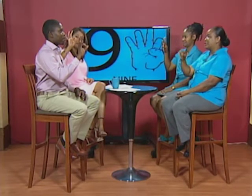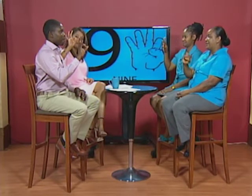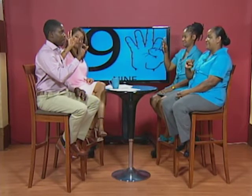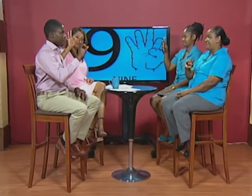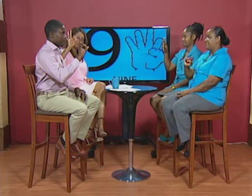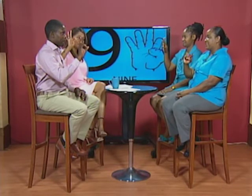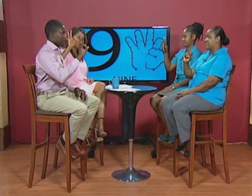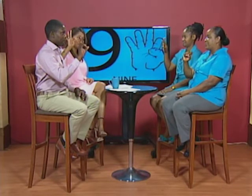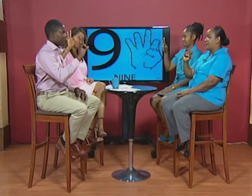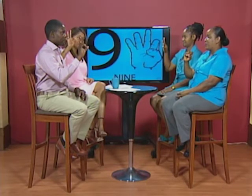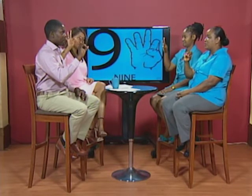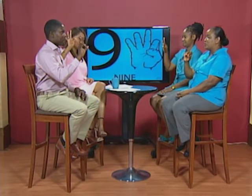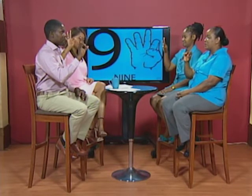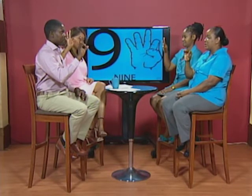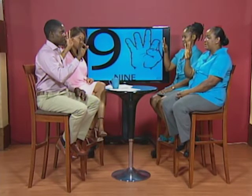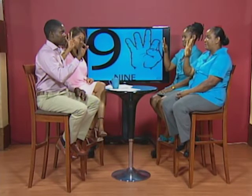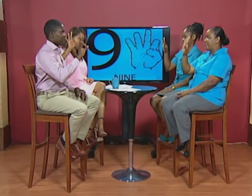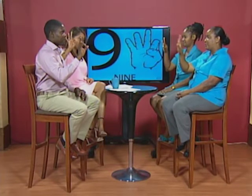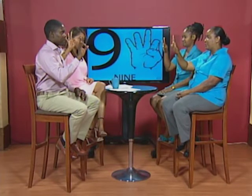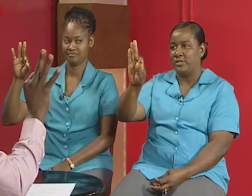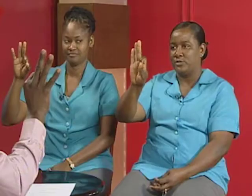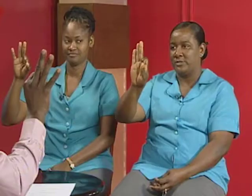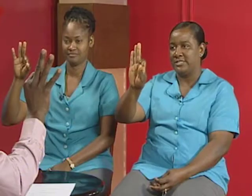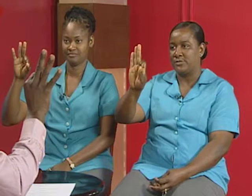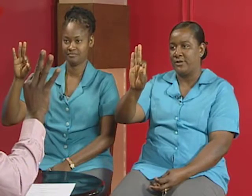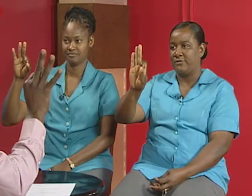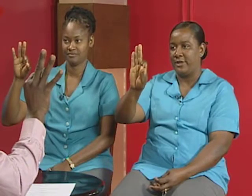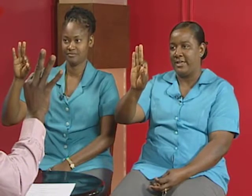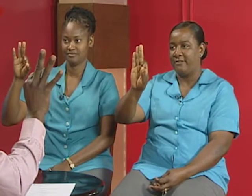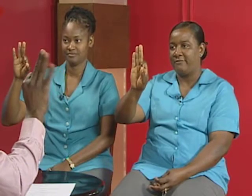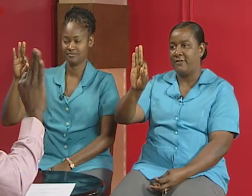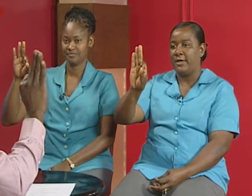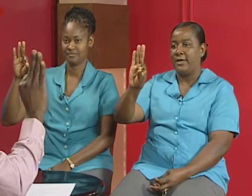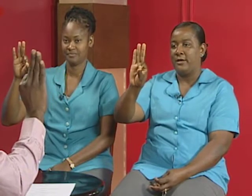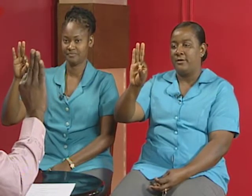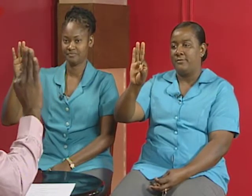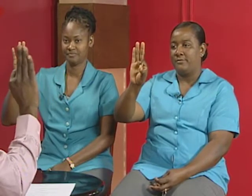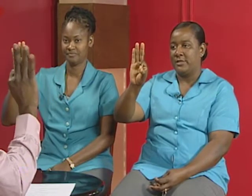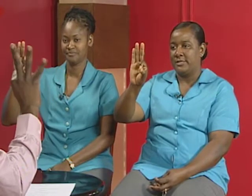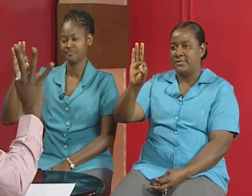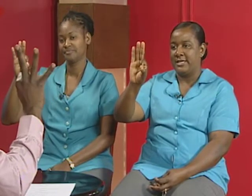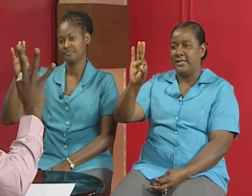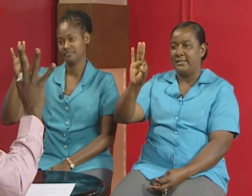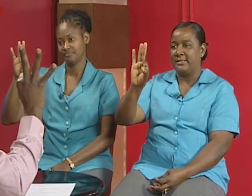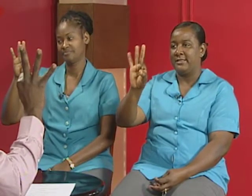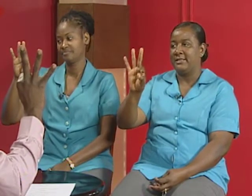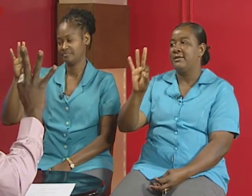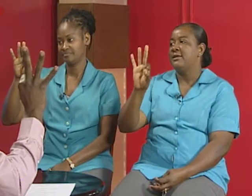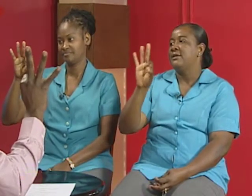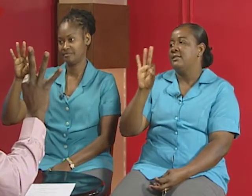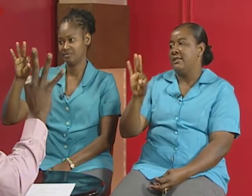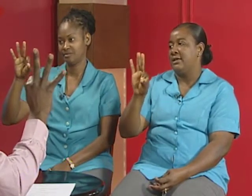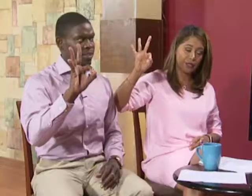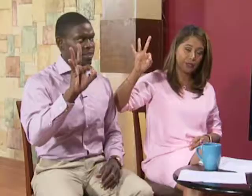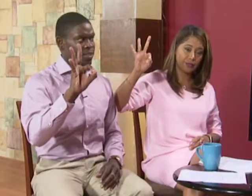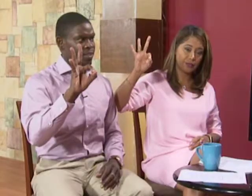f that's why when you do the alphabet we'll do it this way for f yes and then for you can separate nine yes